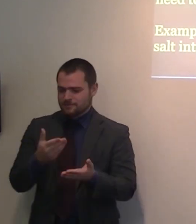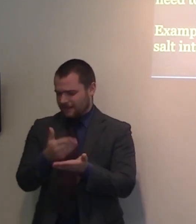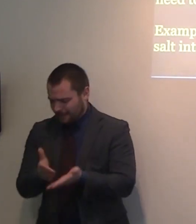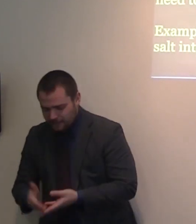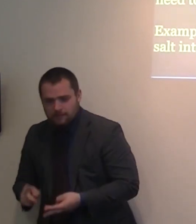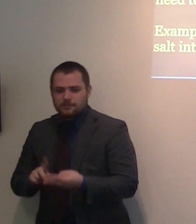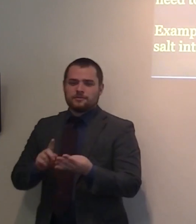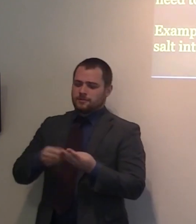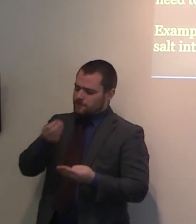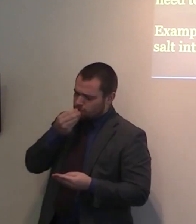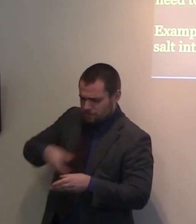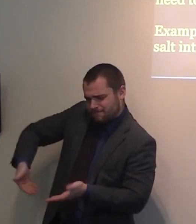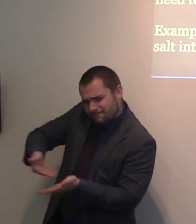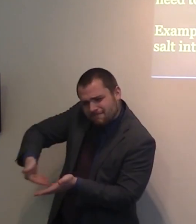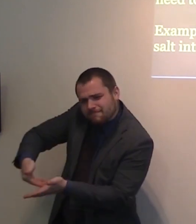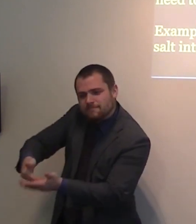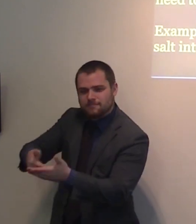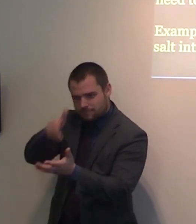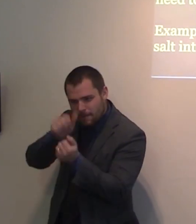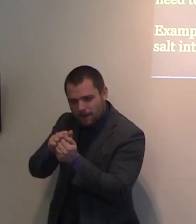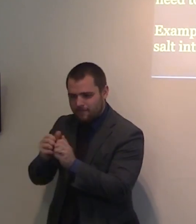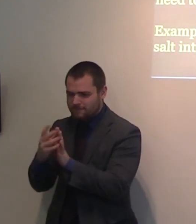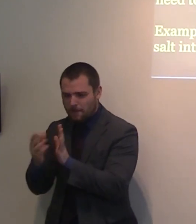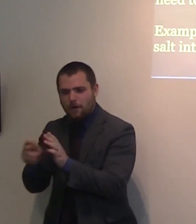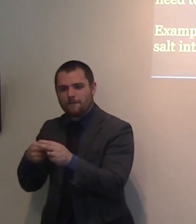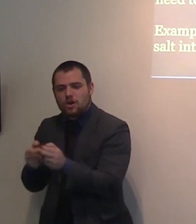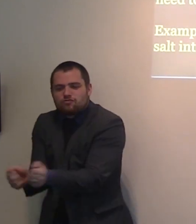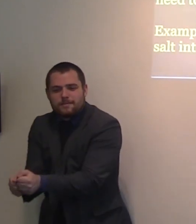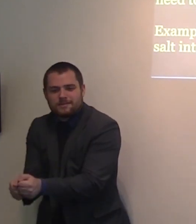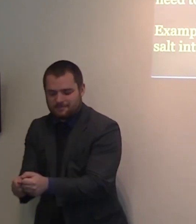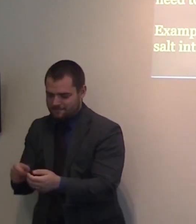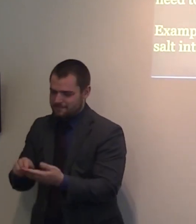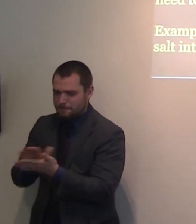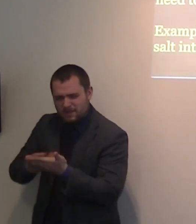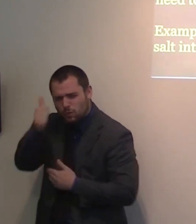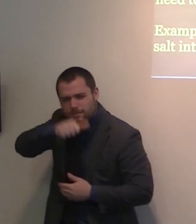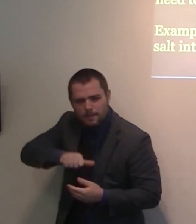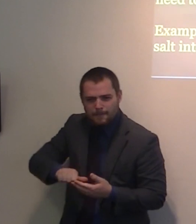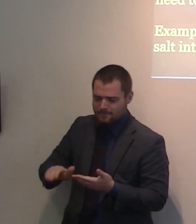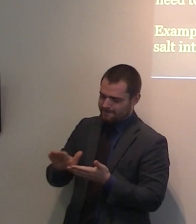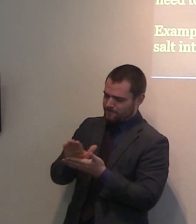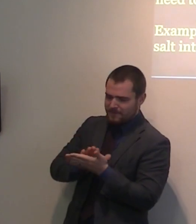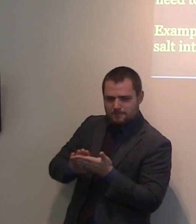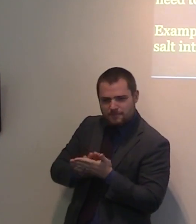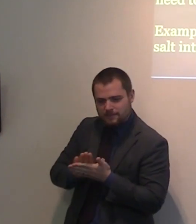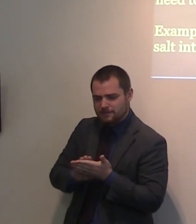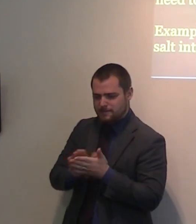symbolizes a binding covenant. It is a picture of wisdom. It is a symbol of peacemaking.